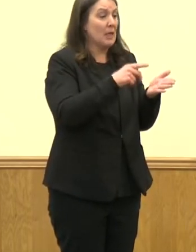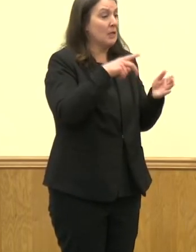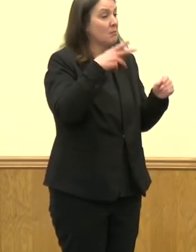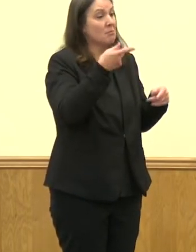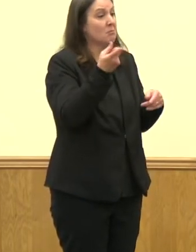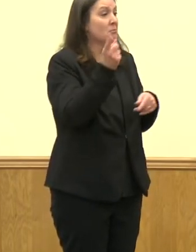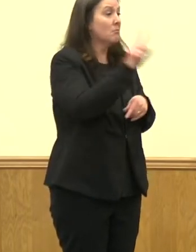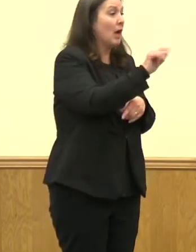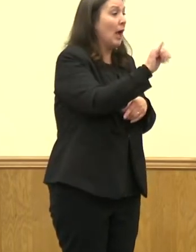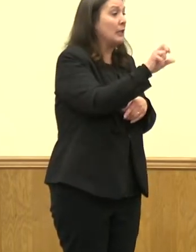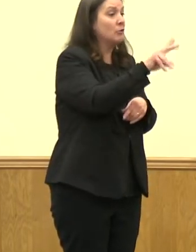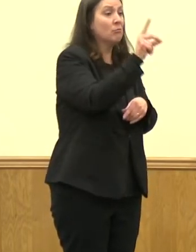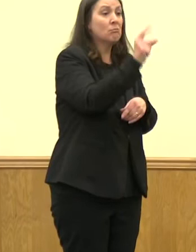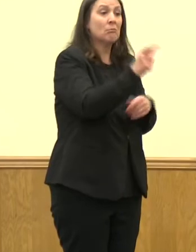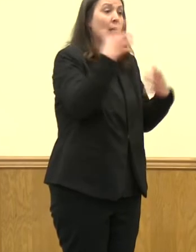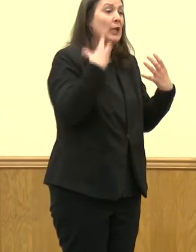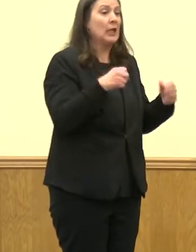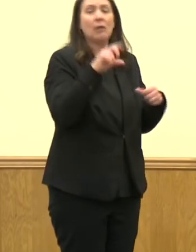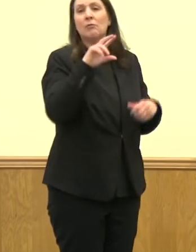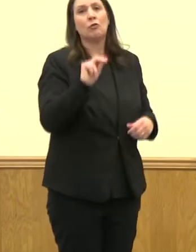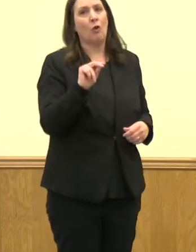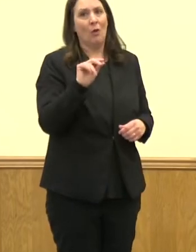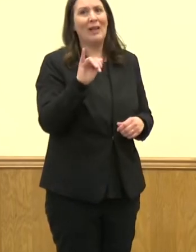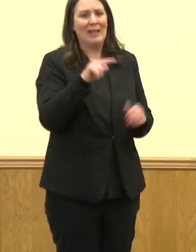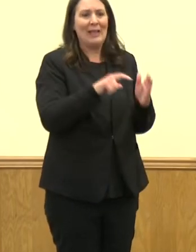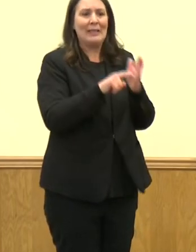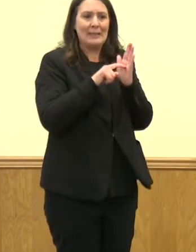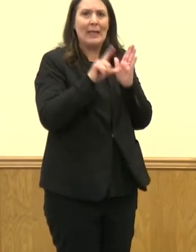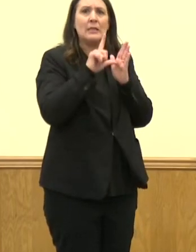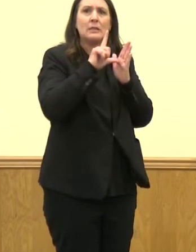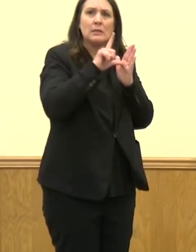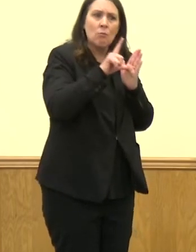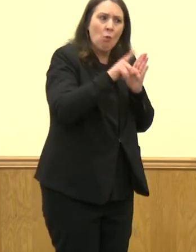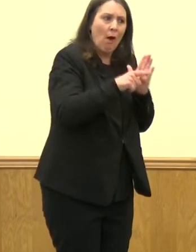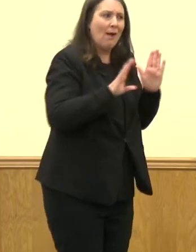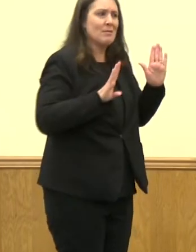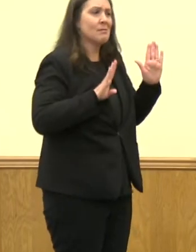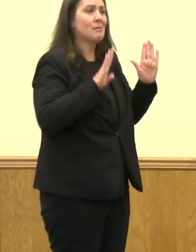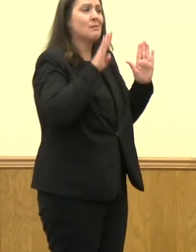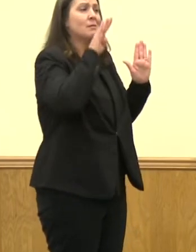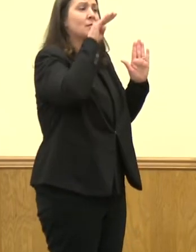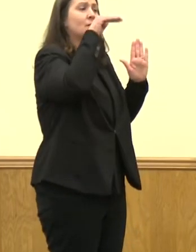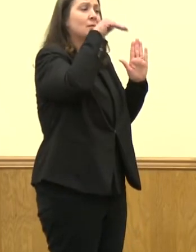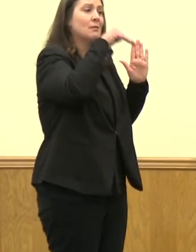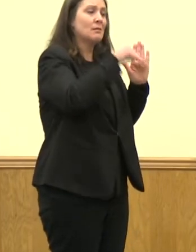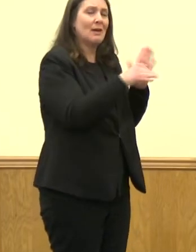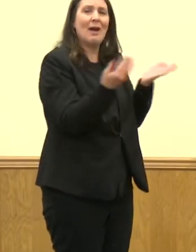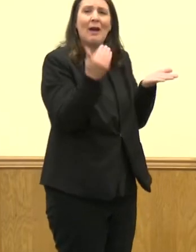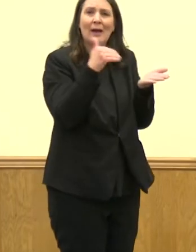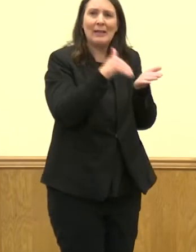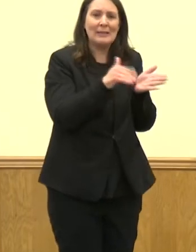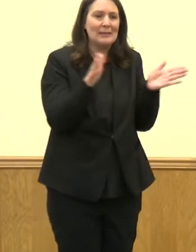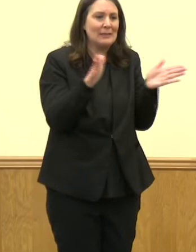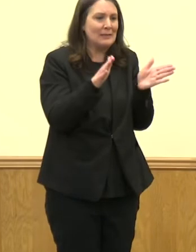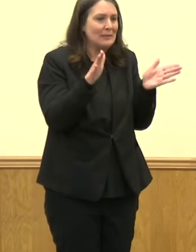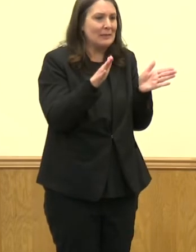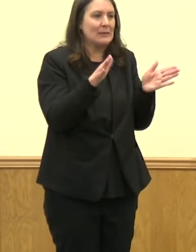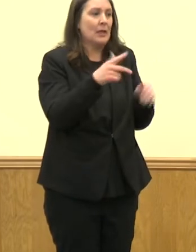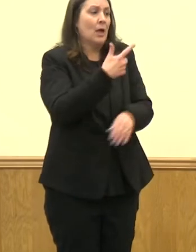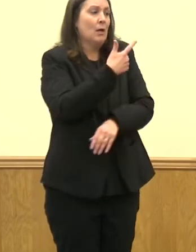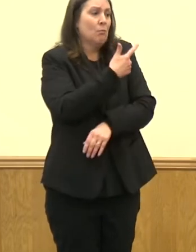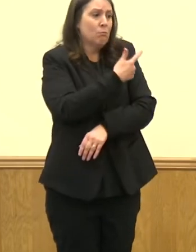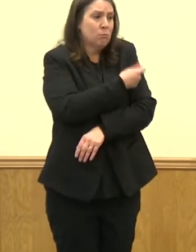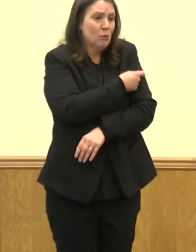out of this current surge. So, again, to the point that was made, masking, distancing, hygiene, and vaccines, and especially